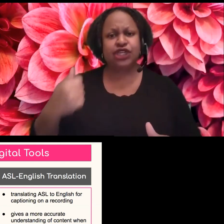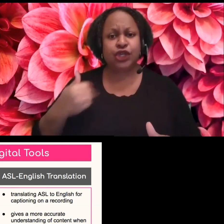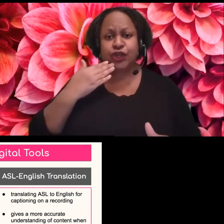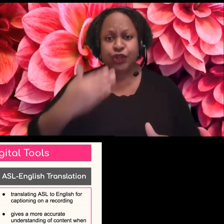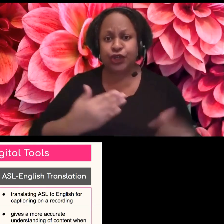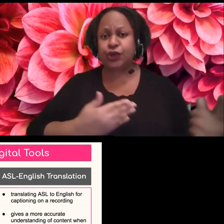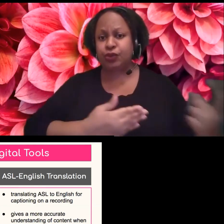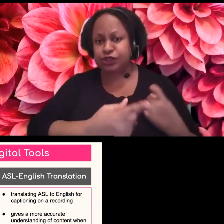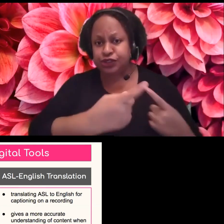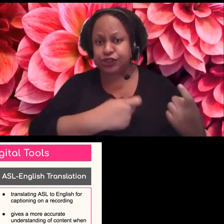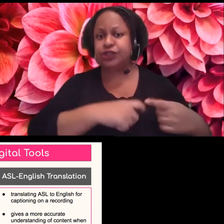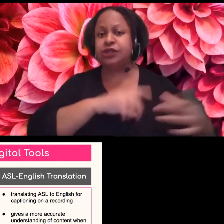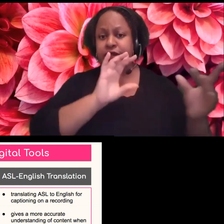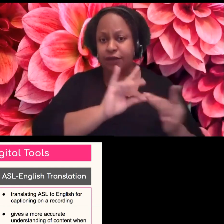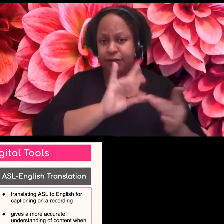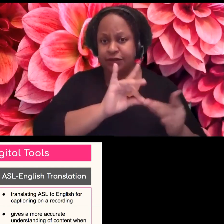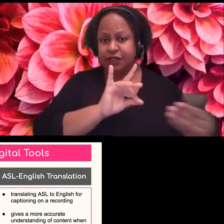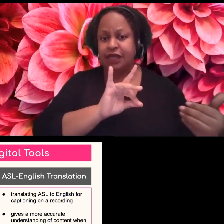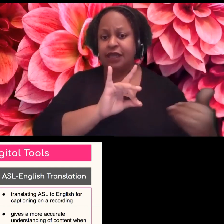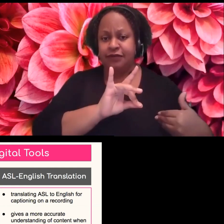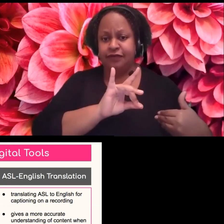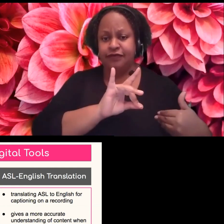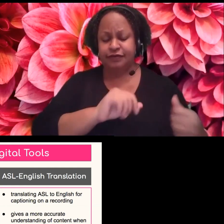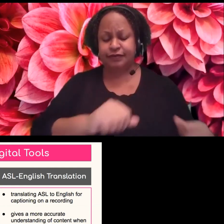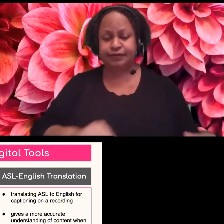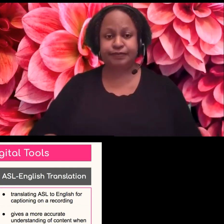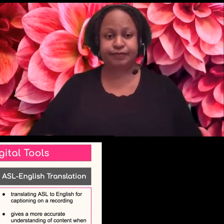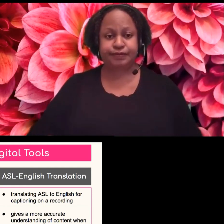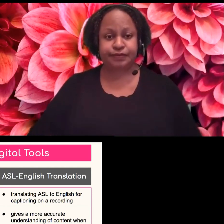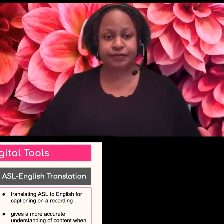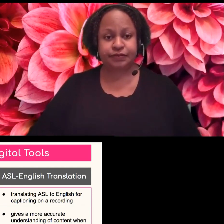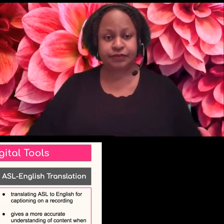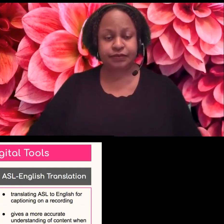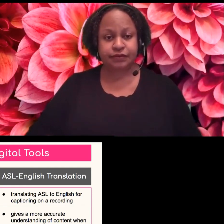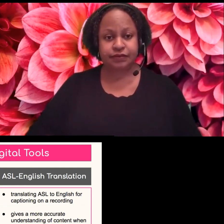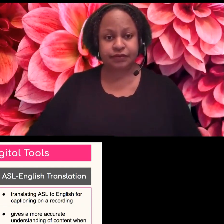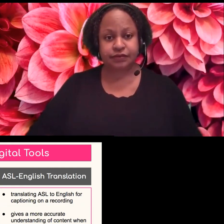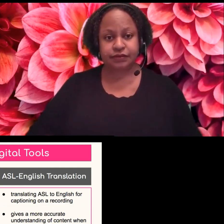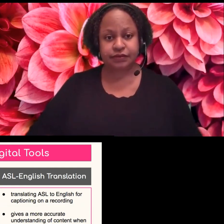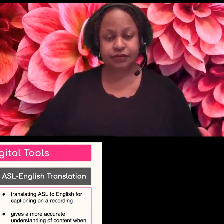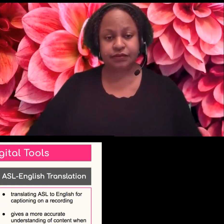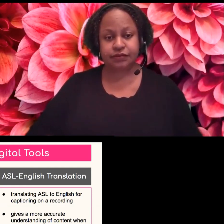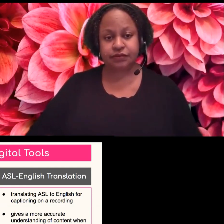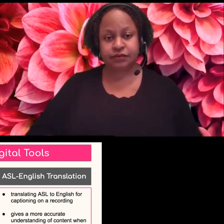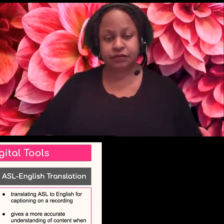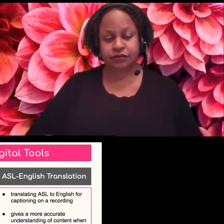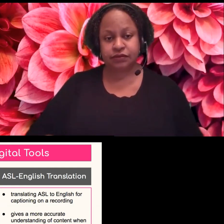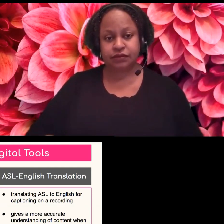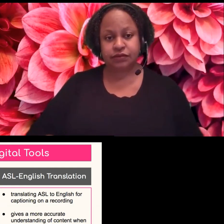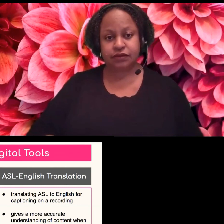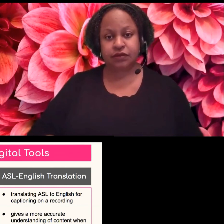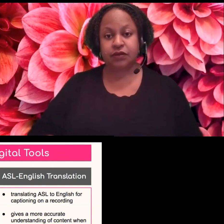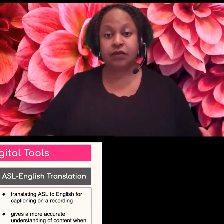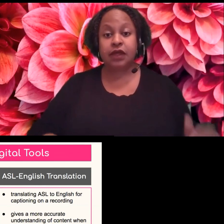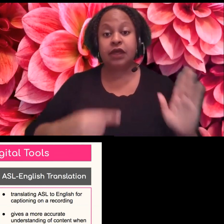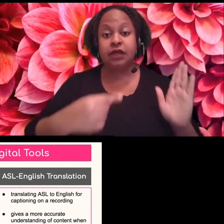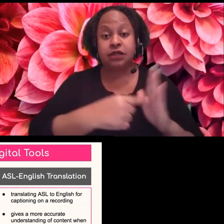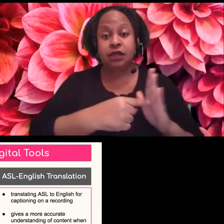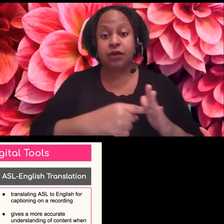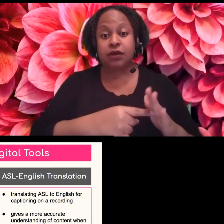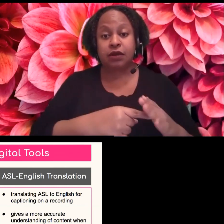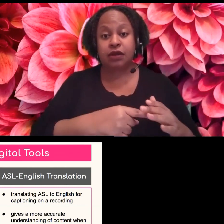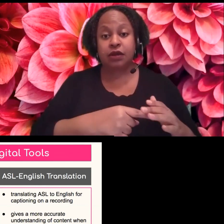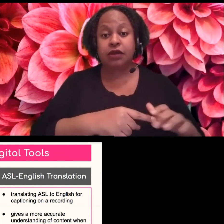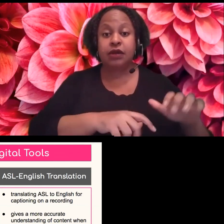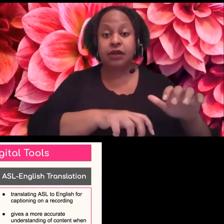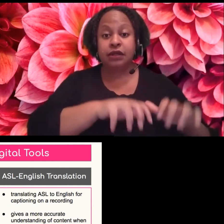and comments around integrating, um, how you can integrate different, um, captioning services, the auto